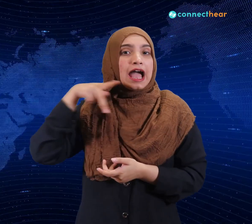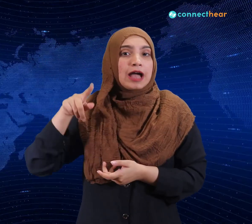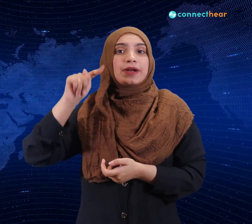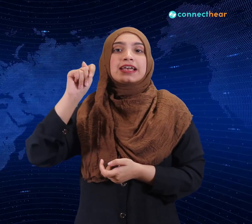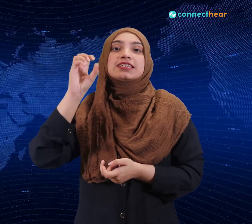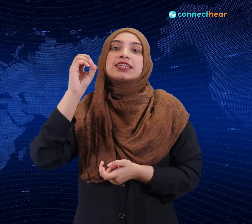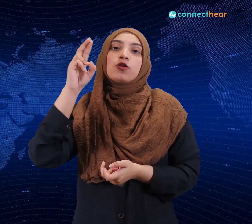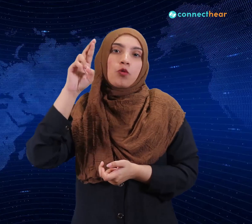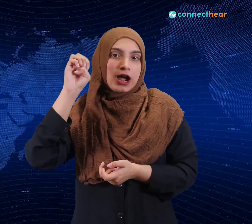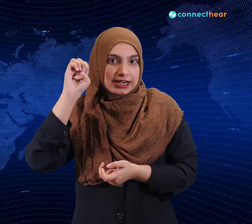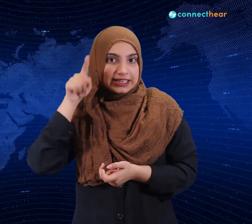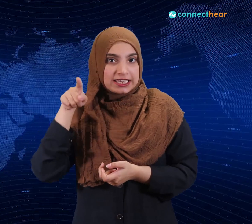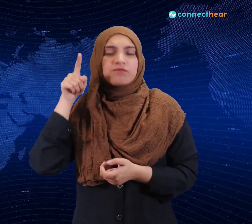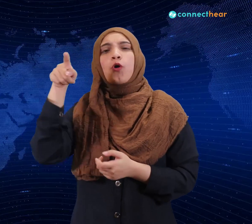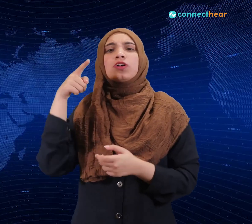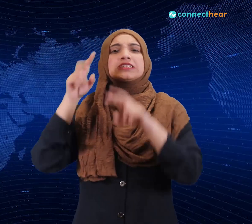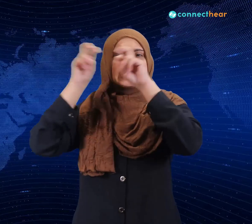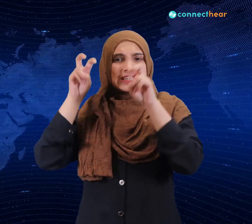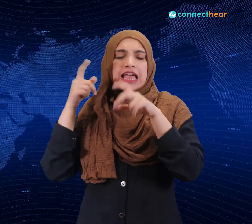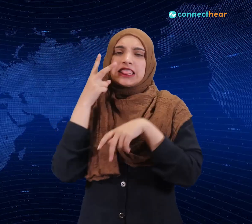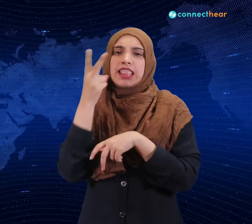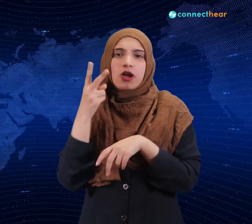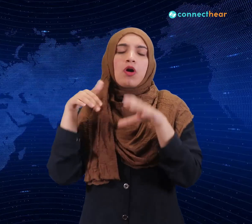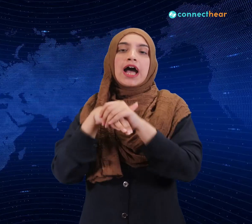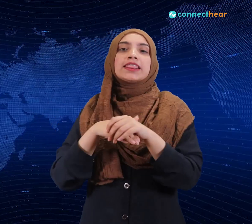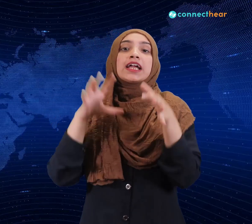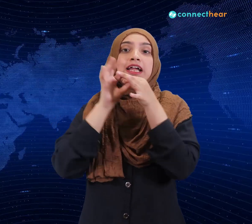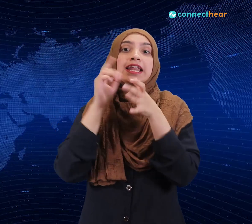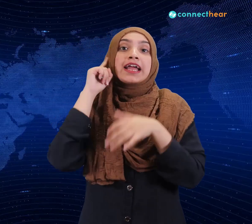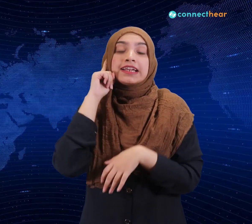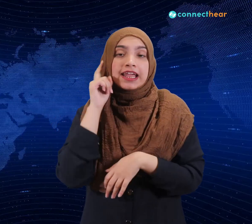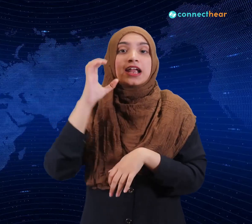Go to the App Store and search for Connect Here Customer and install the app.